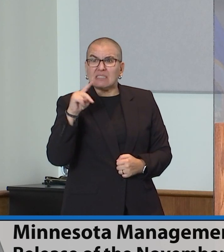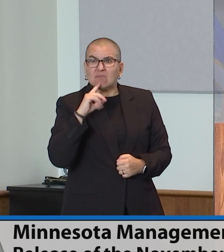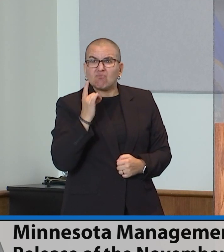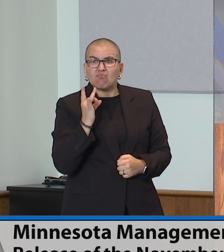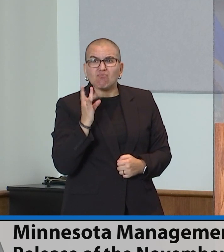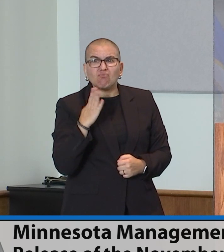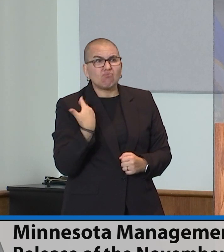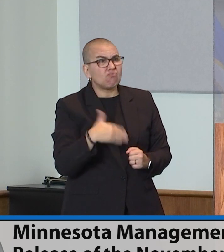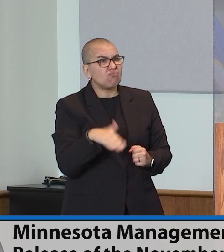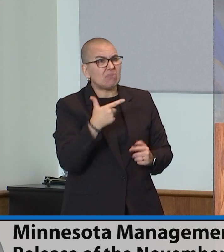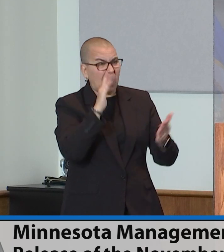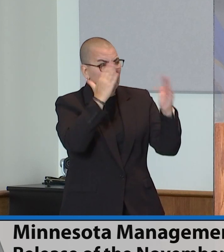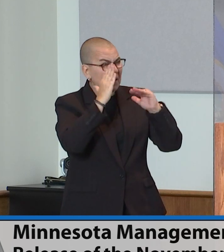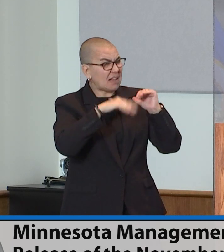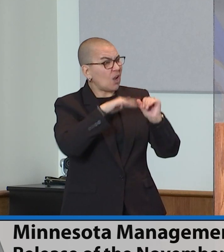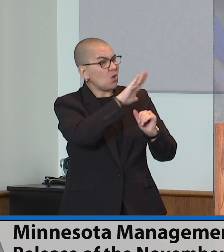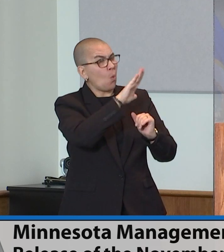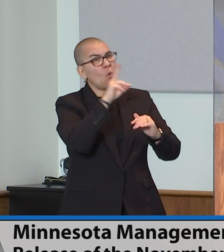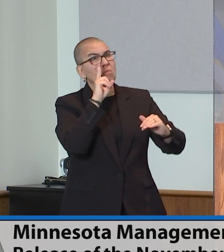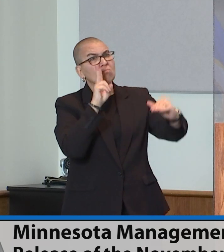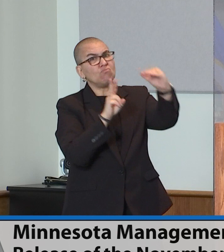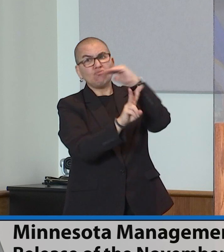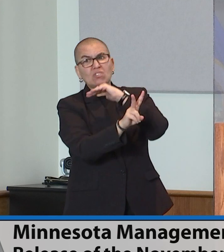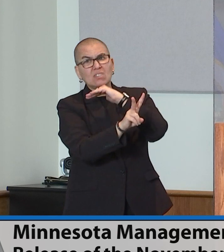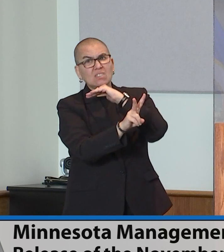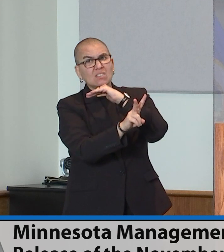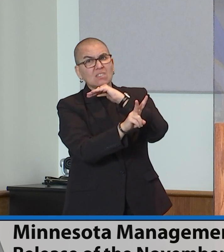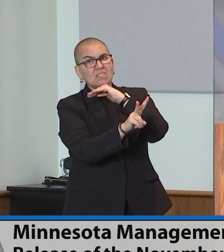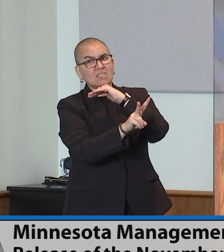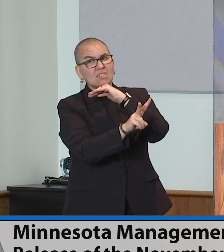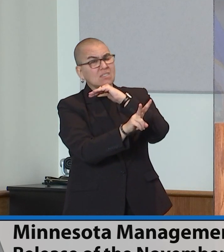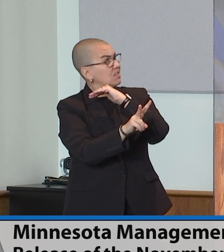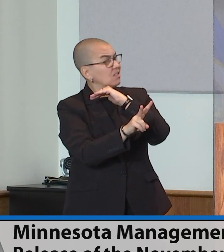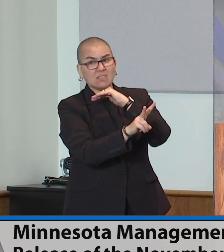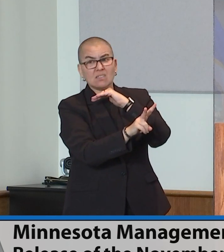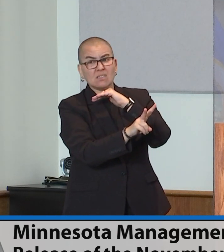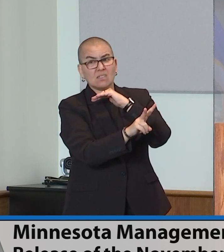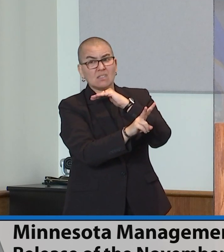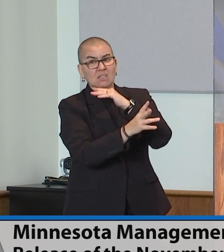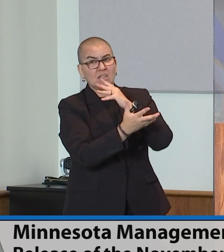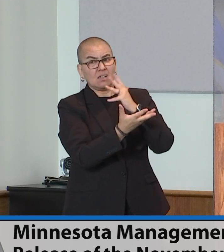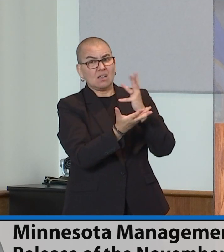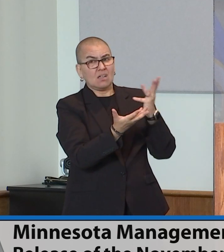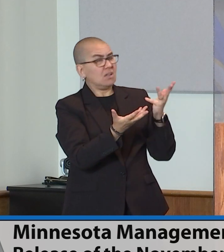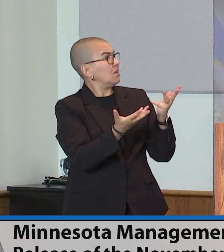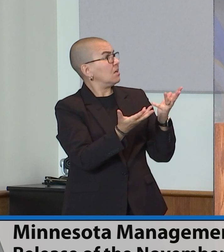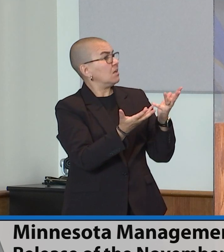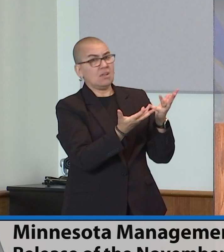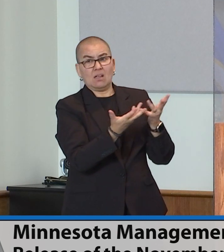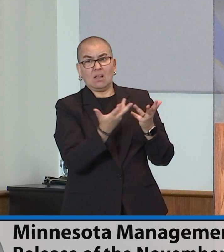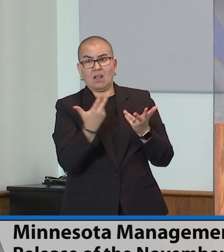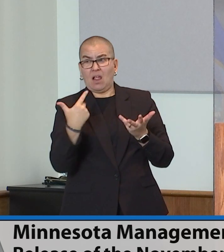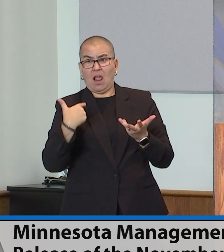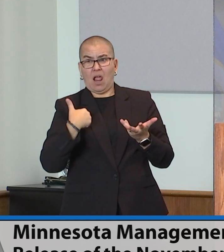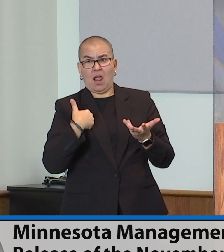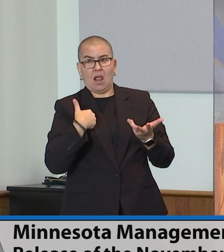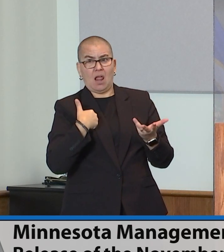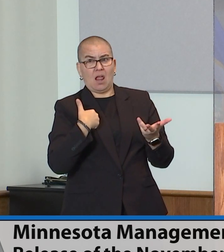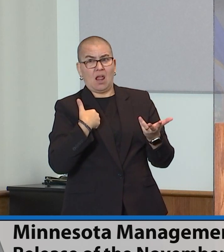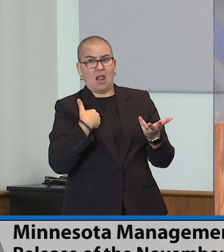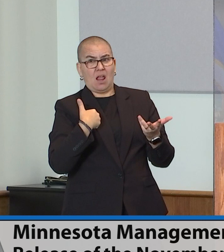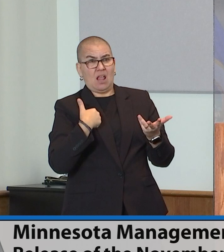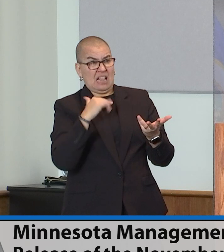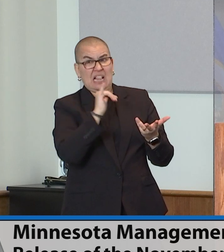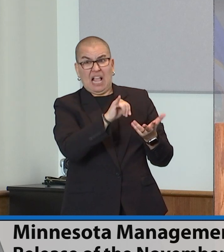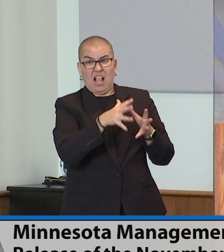more caution about. Is it safe to say that much or most of this projected surplus is based on past